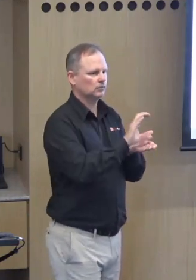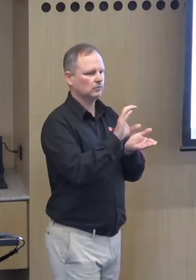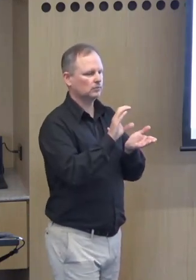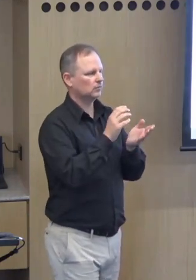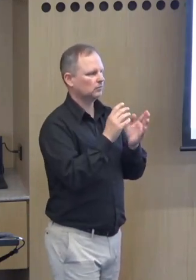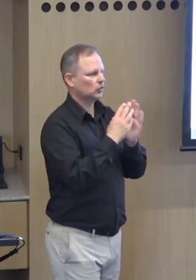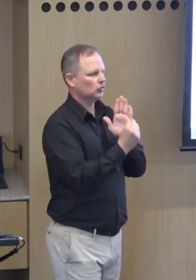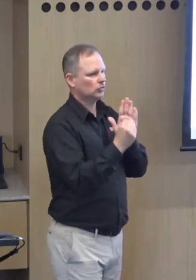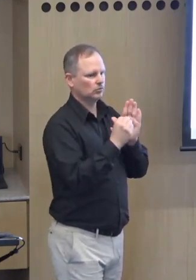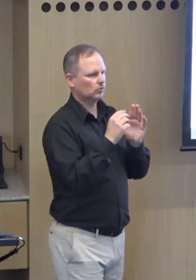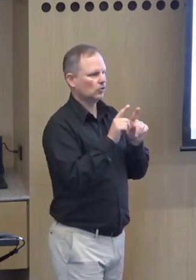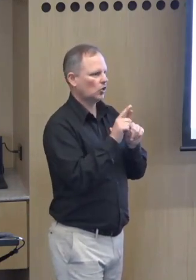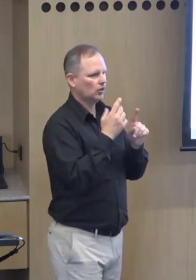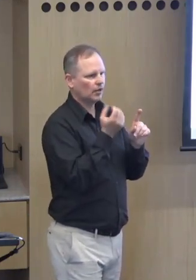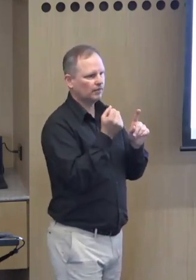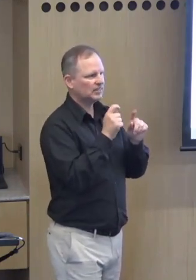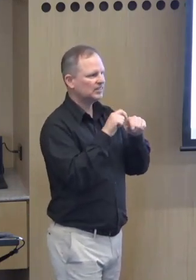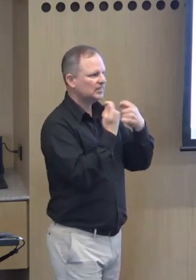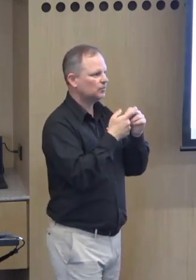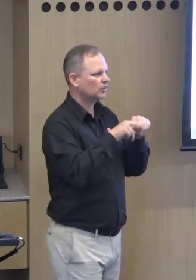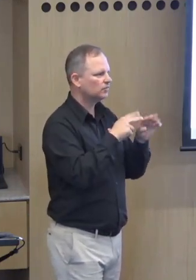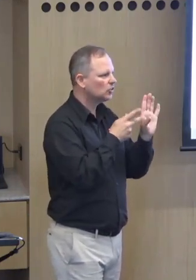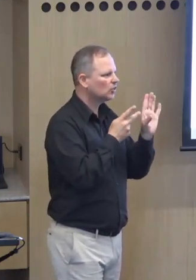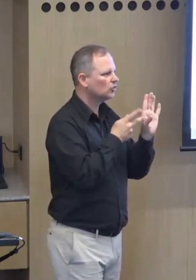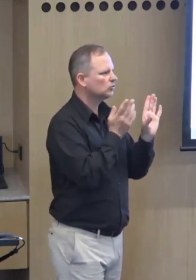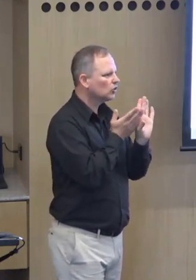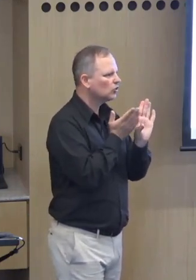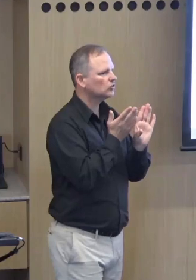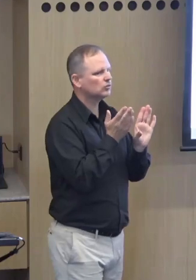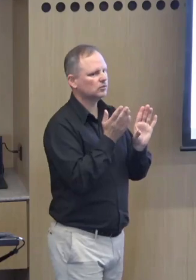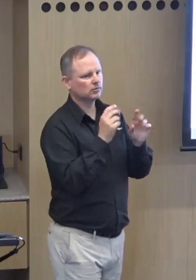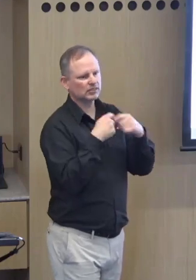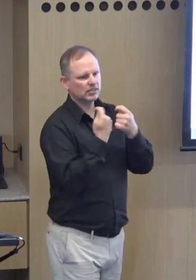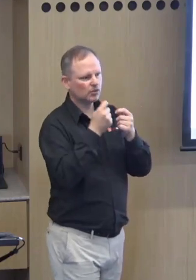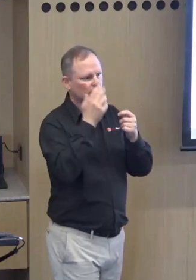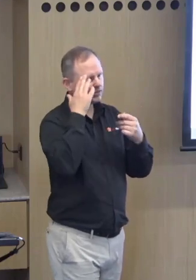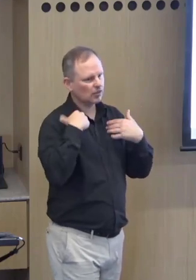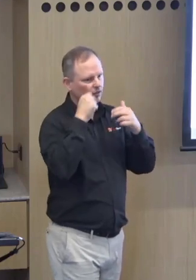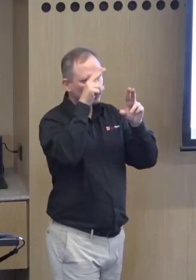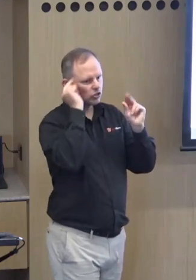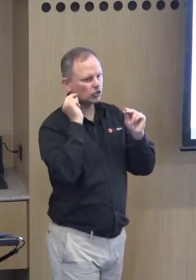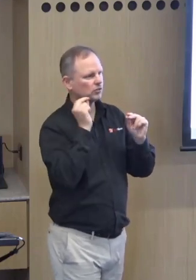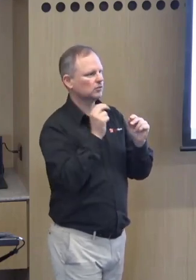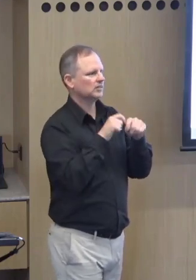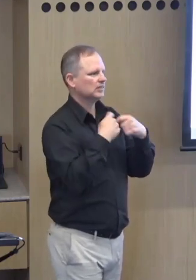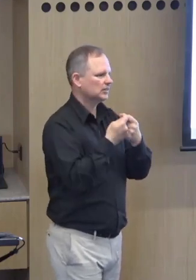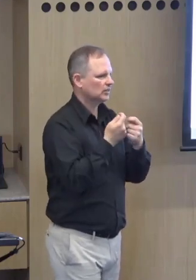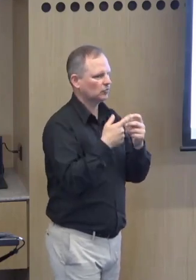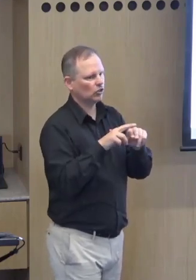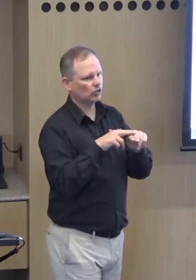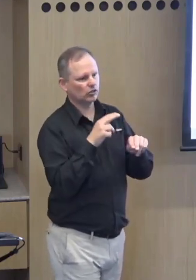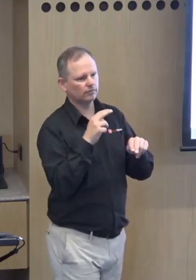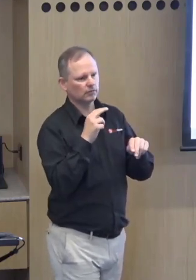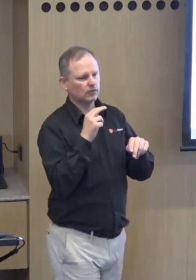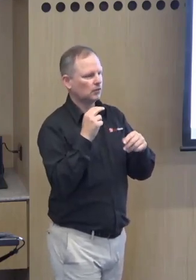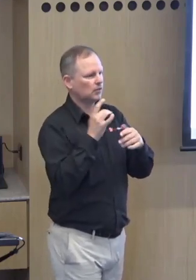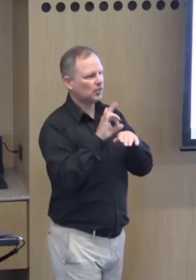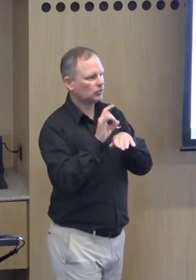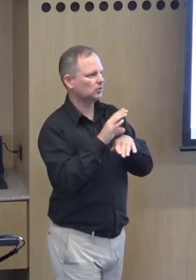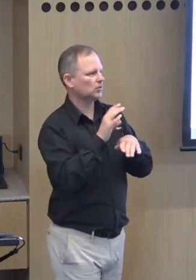now understanding the funding model associated with this there's going to be a team of psychologists and counselors and mental health nurses a team of other people with